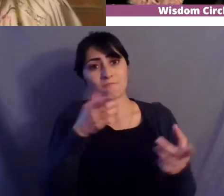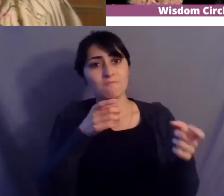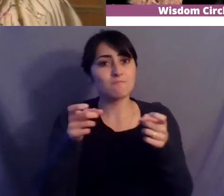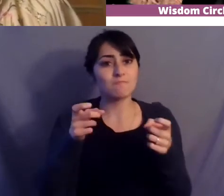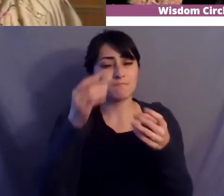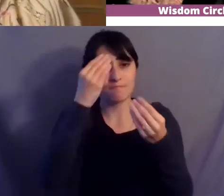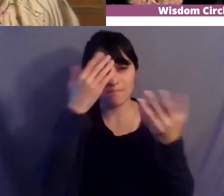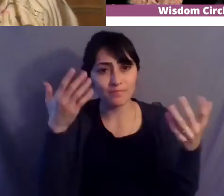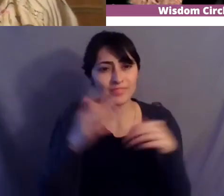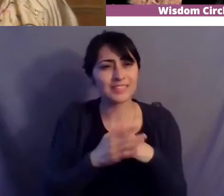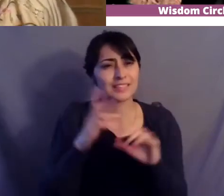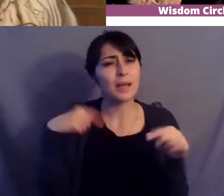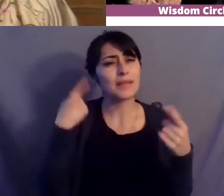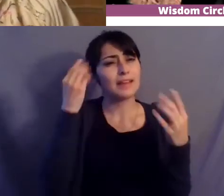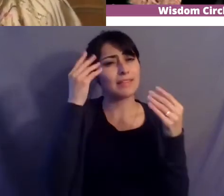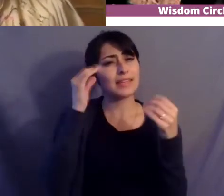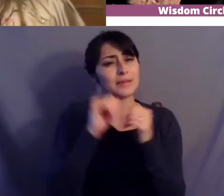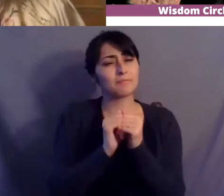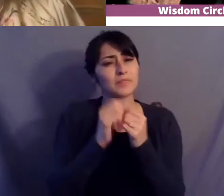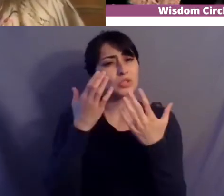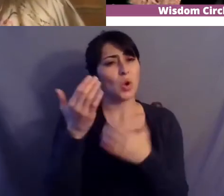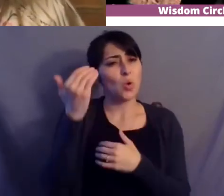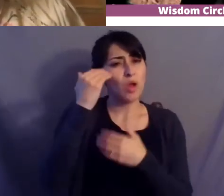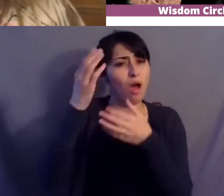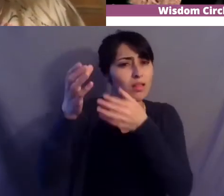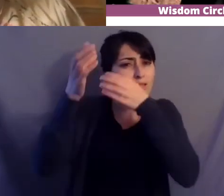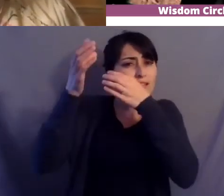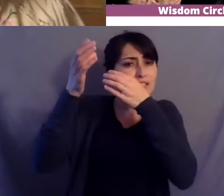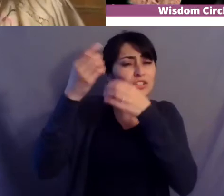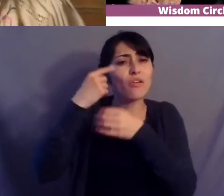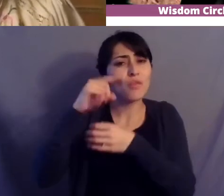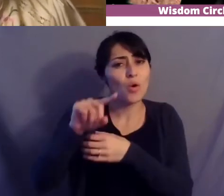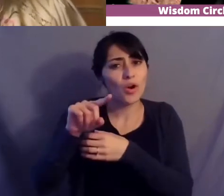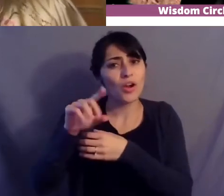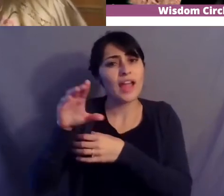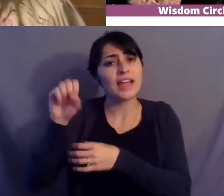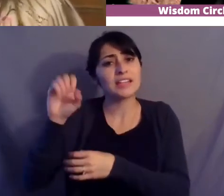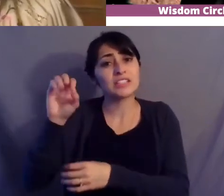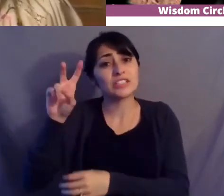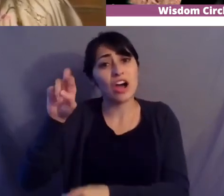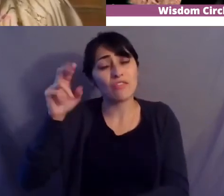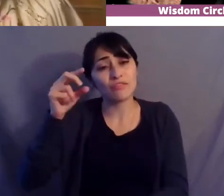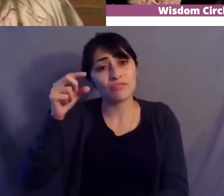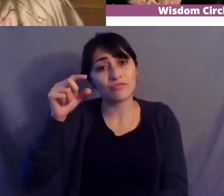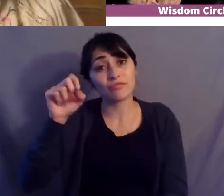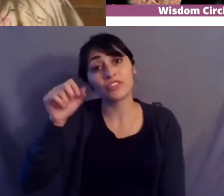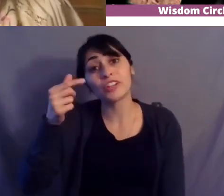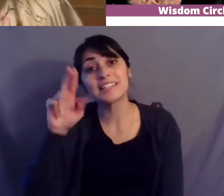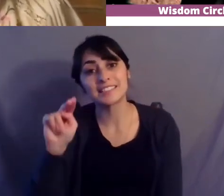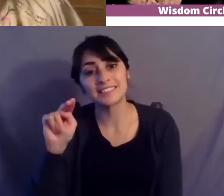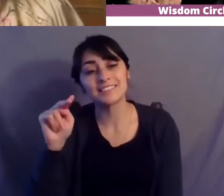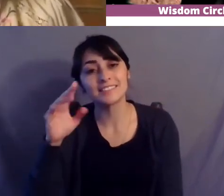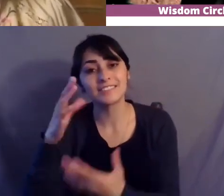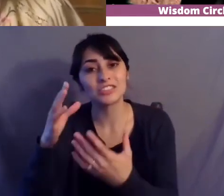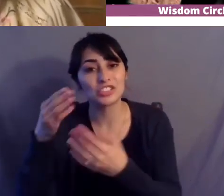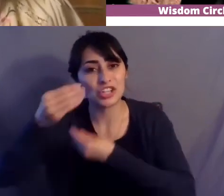about how do we hold and carry knowledge for a sovereign generation it's a sovereign generation that we're working with now